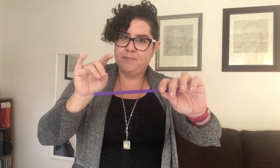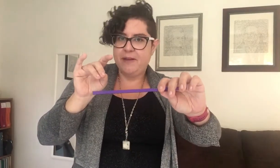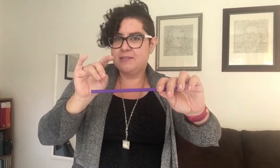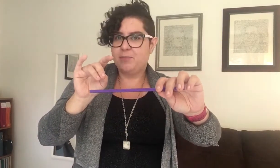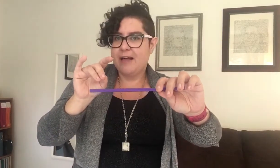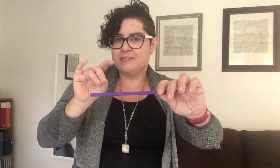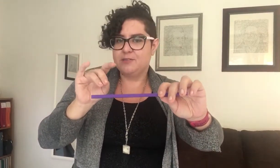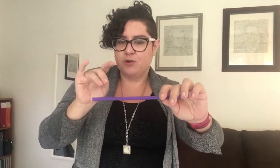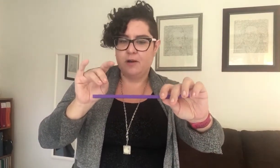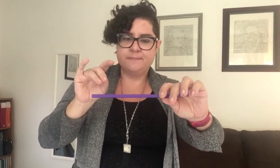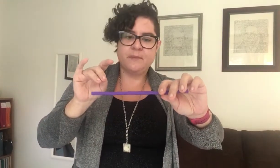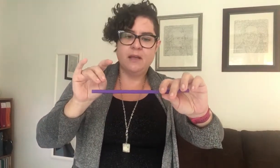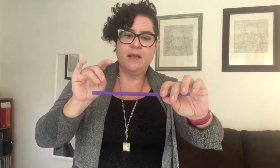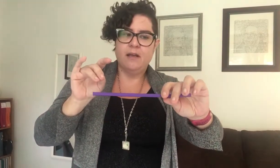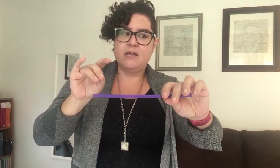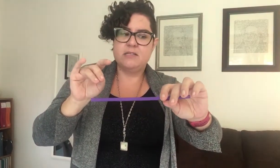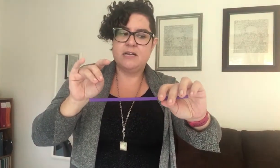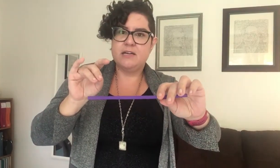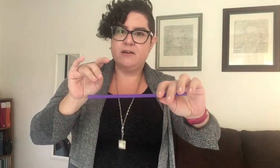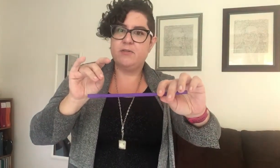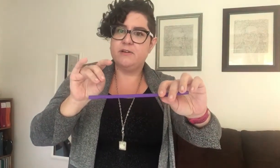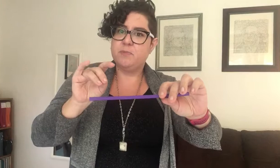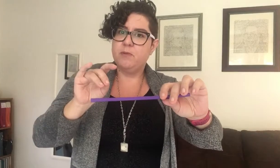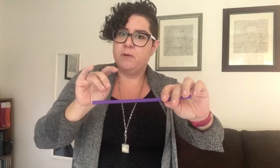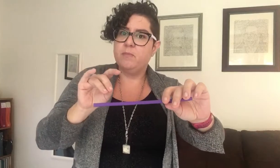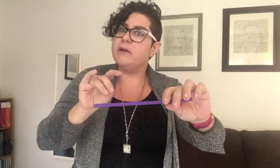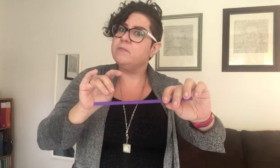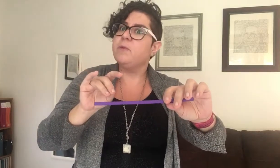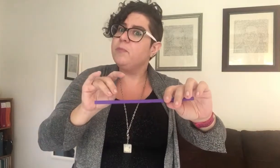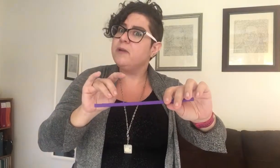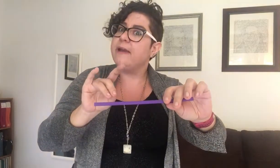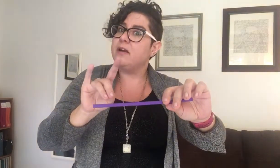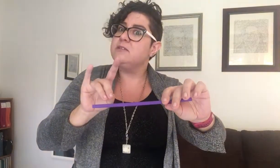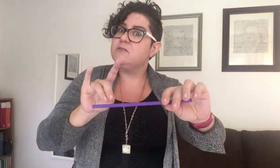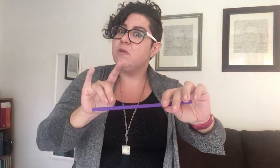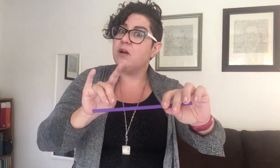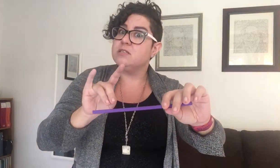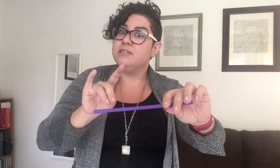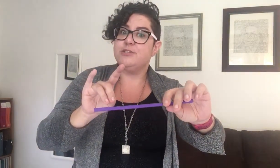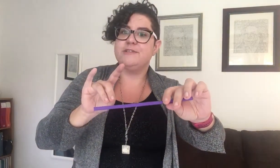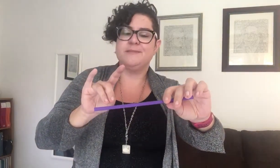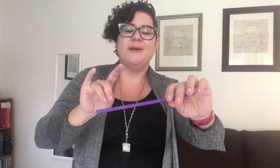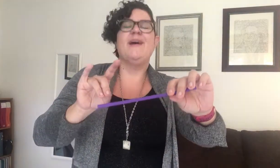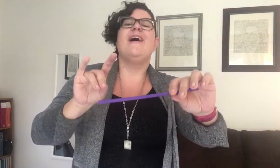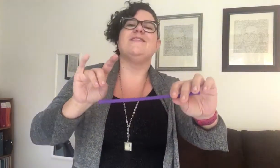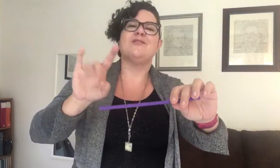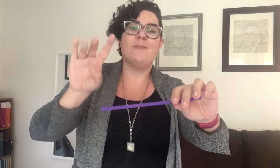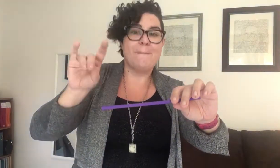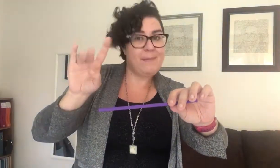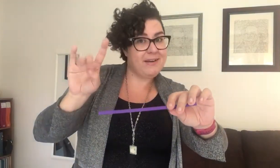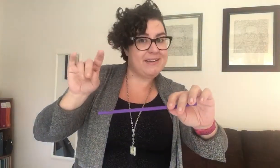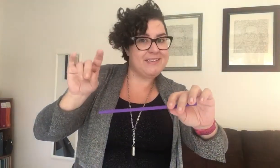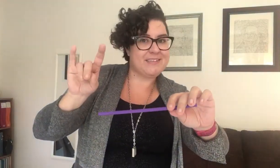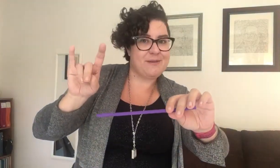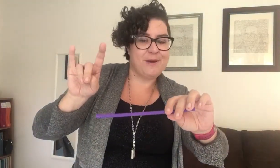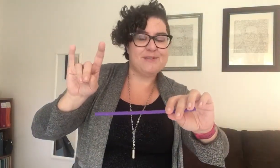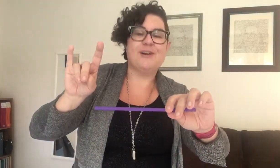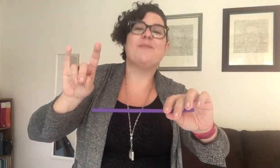it's a plastic straw. And yes, I know that it's purple, but purple carrots are delicious. And so my bunny is going to munch on a